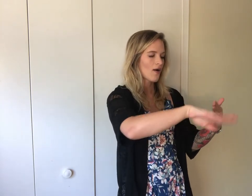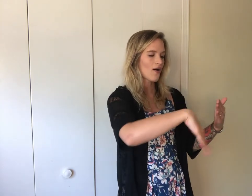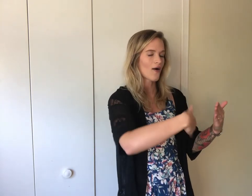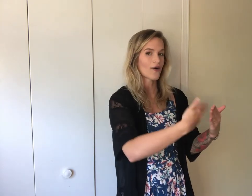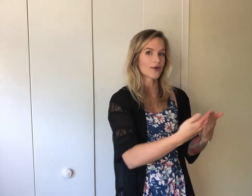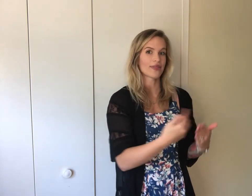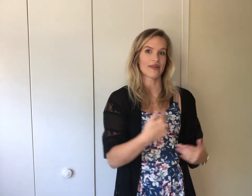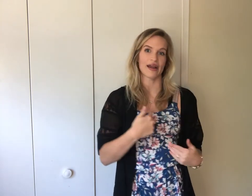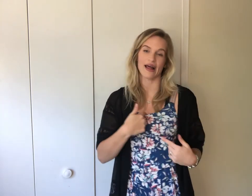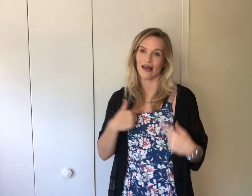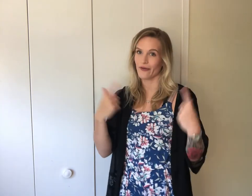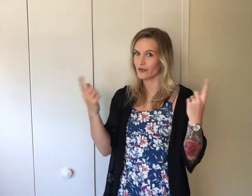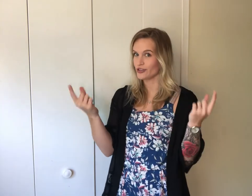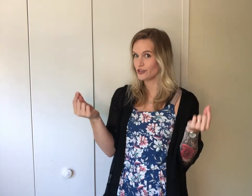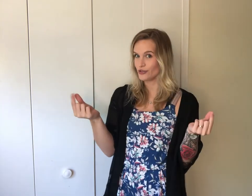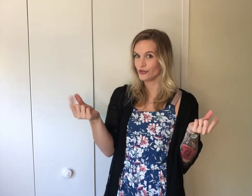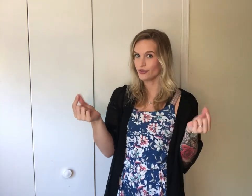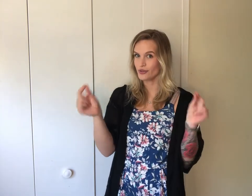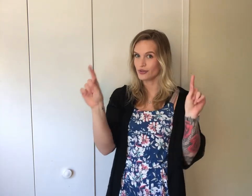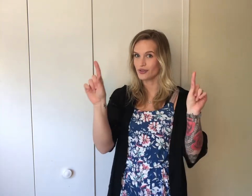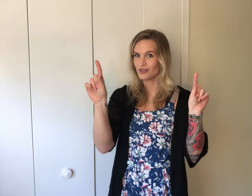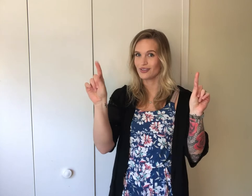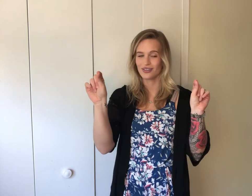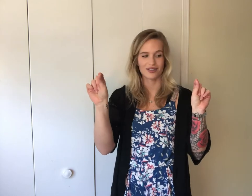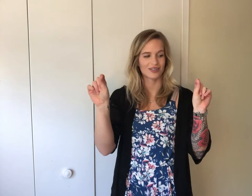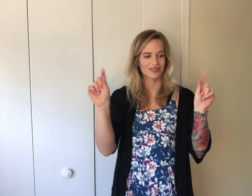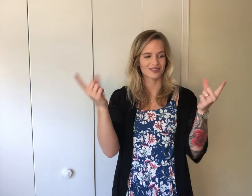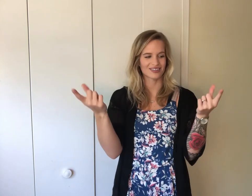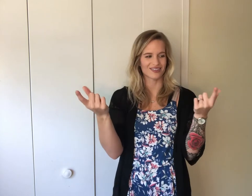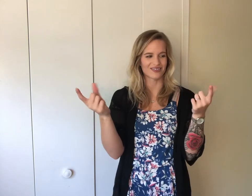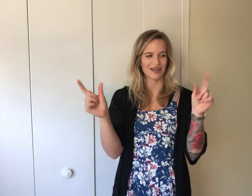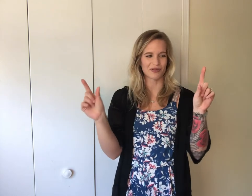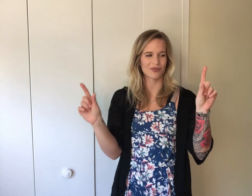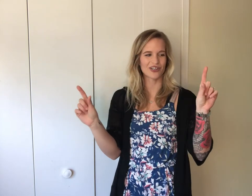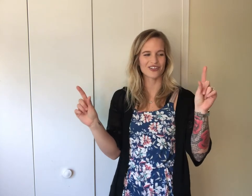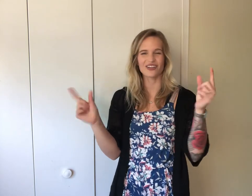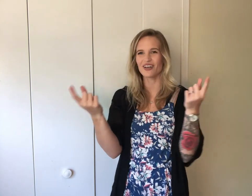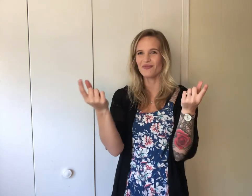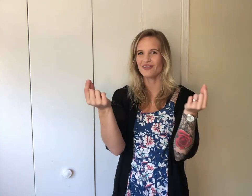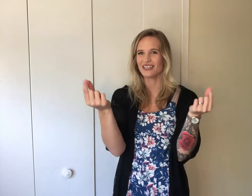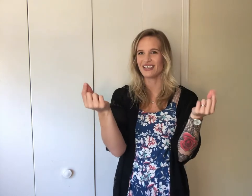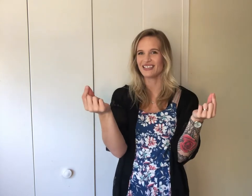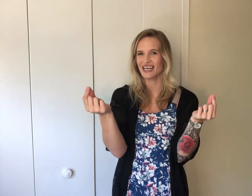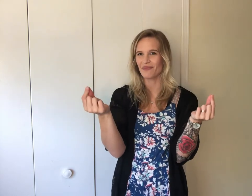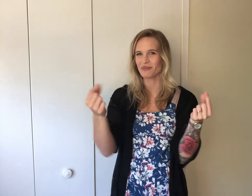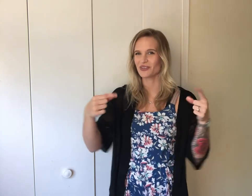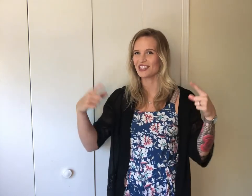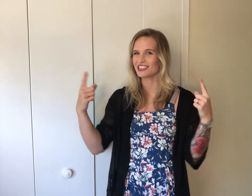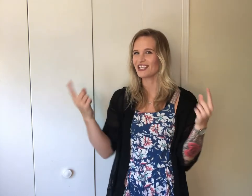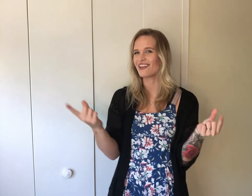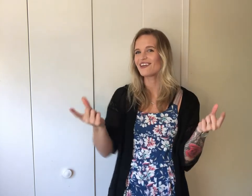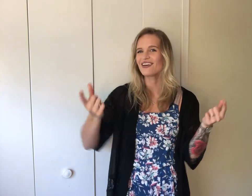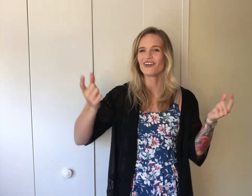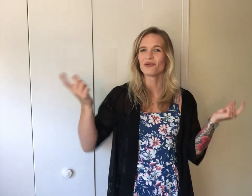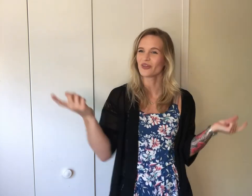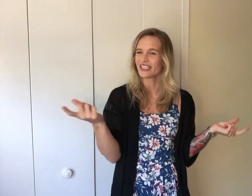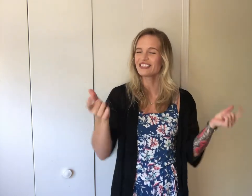all that I would do, so grab your pointer and thumb, and tap them twice together, on both hands,